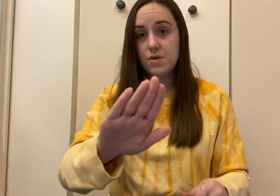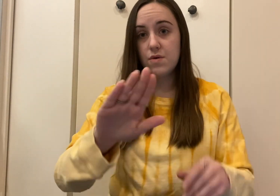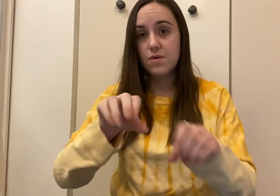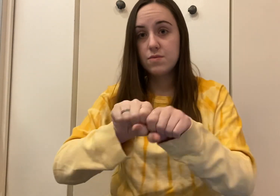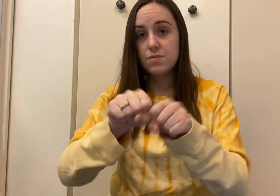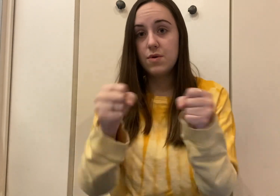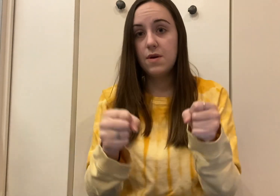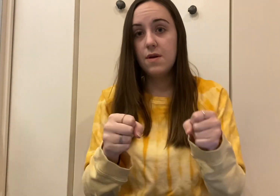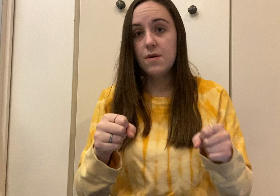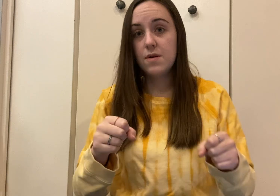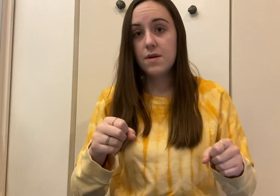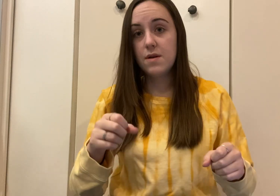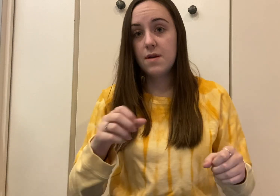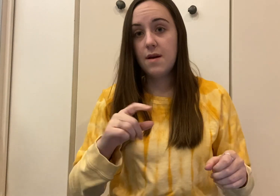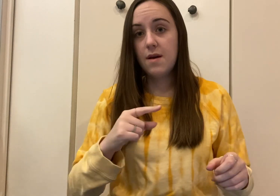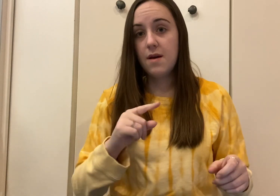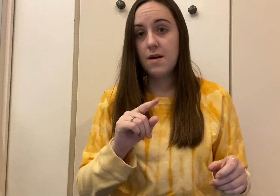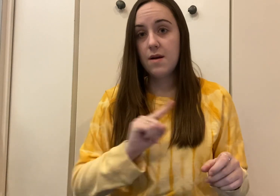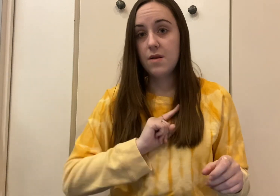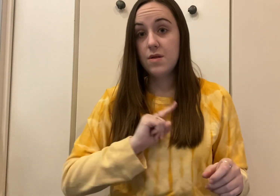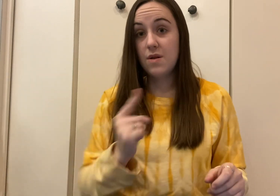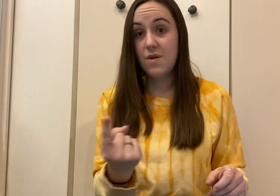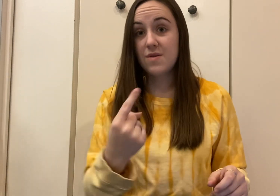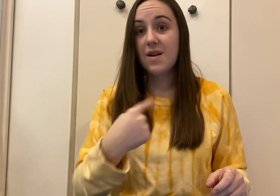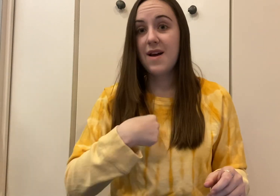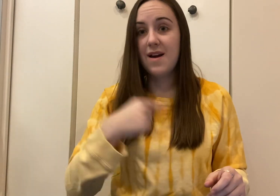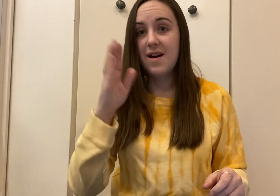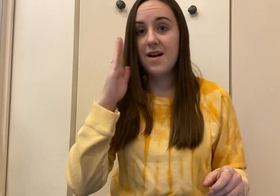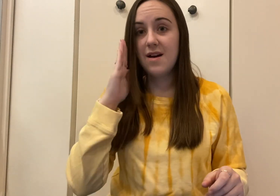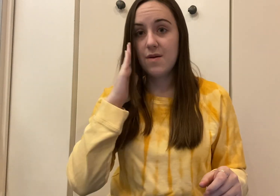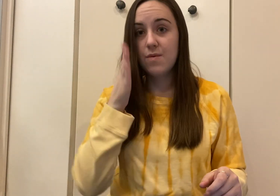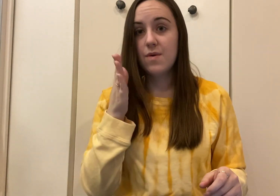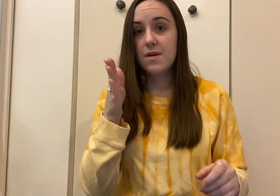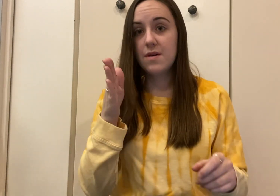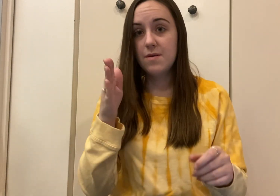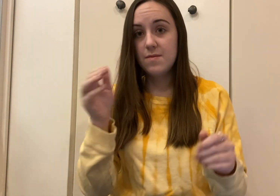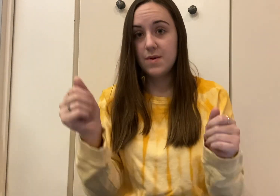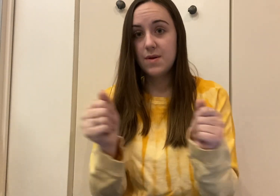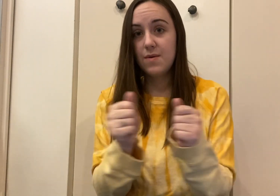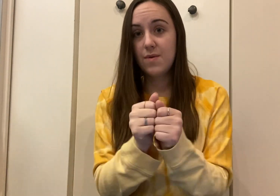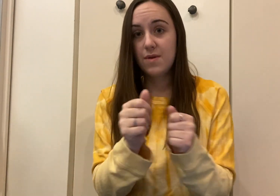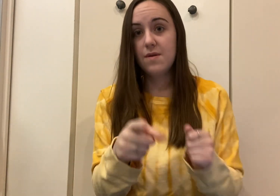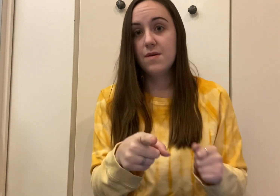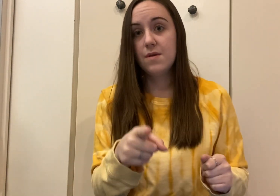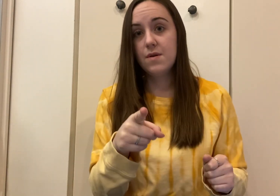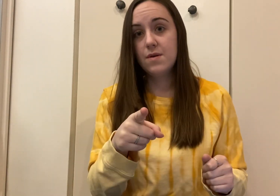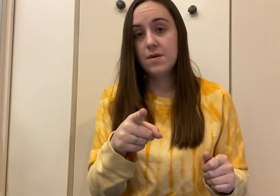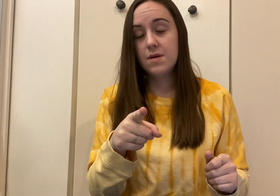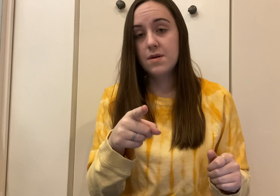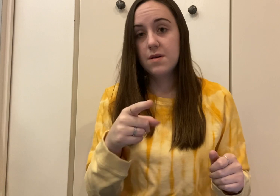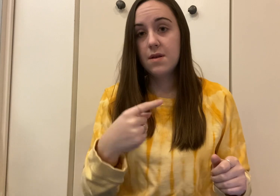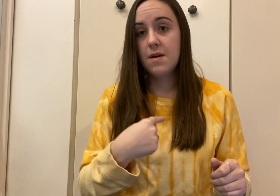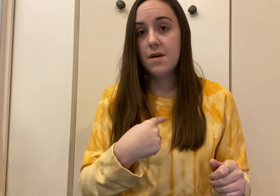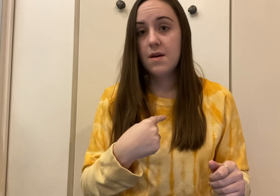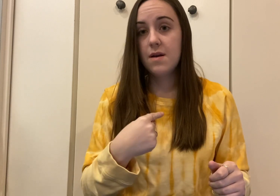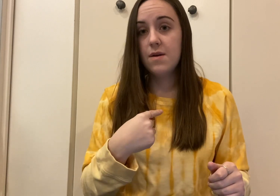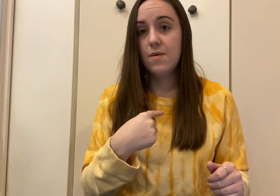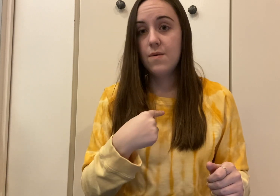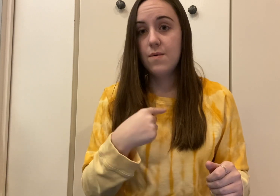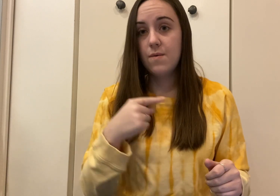fall